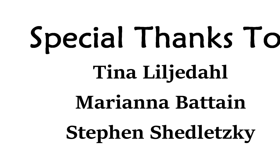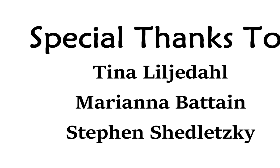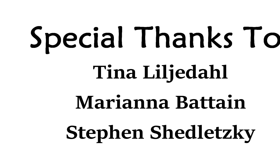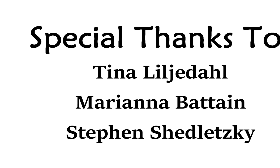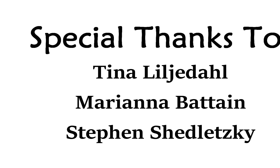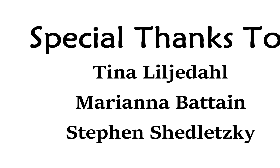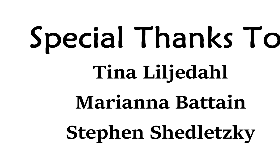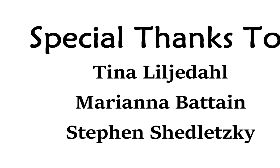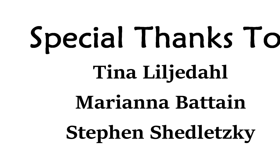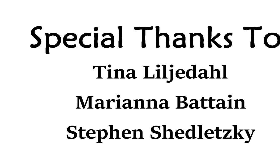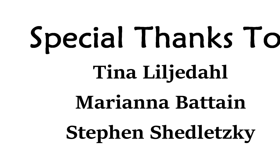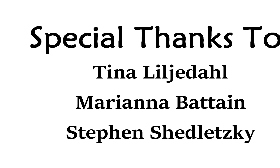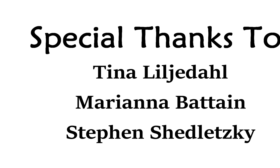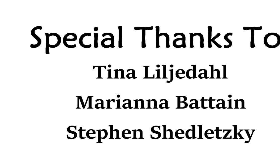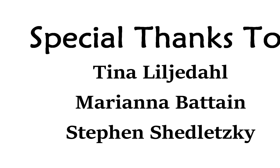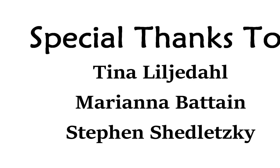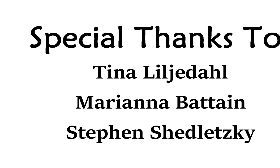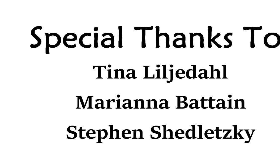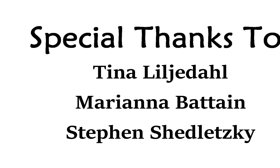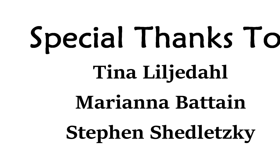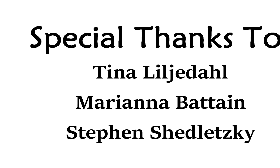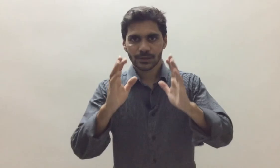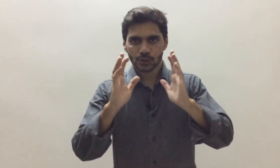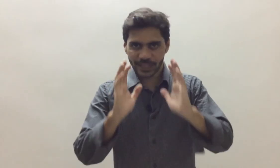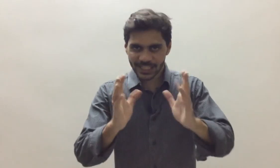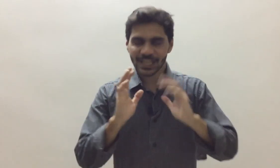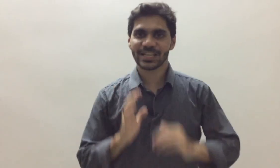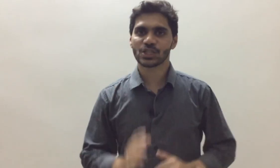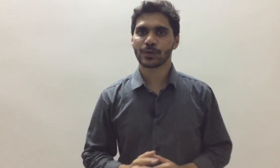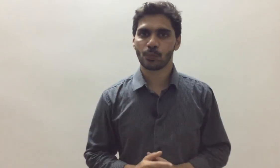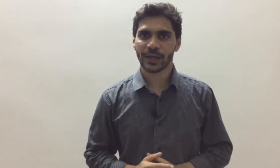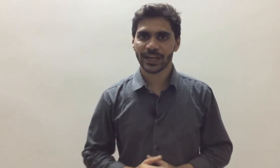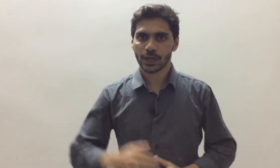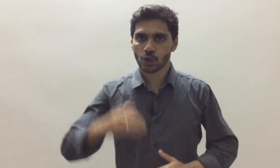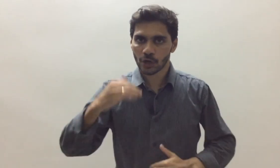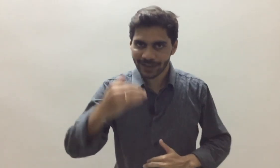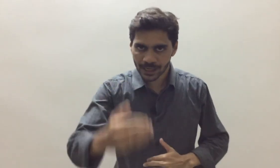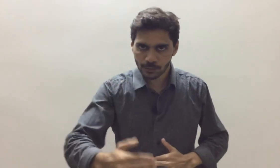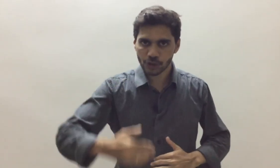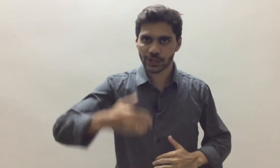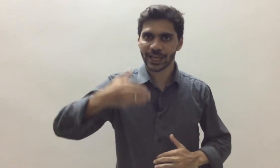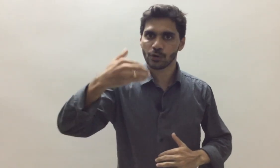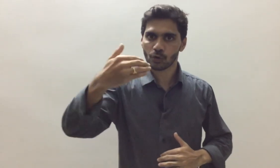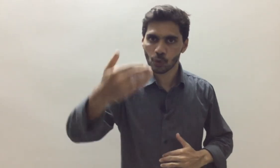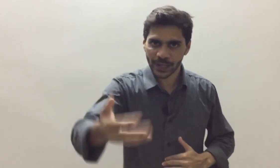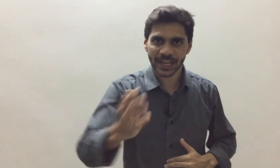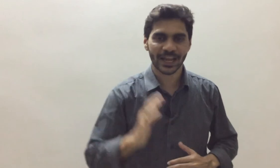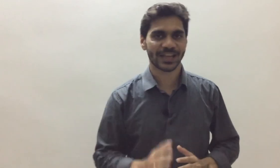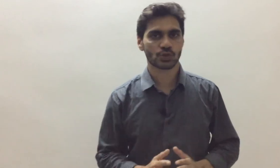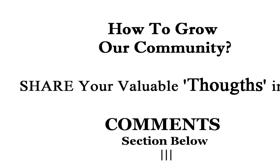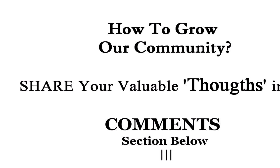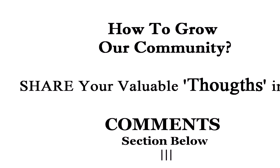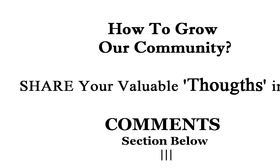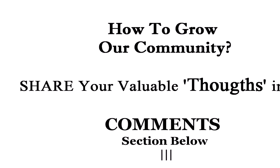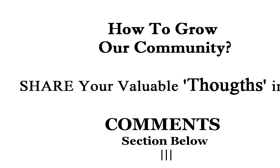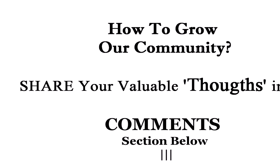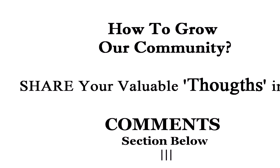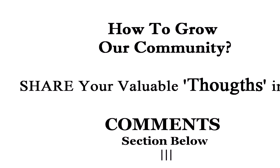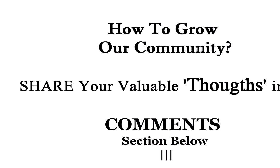and have more and more community meetings. So these are just my opinion. You are welcome to share your opinion as well. So write down